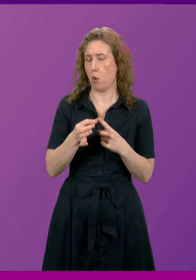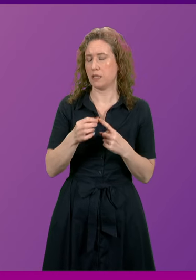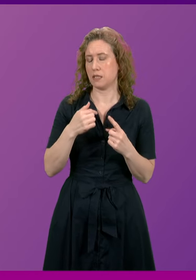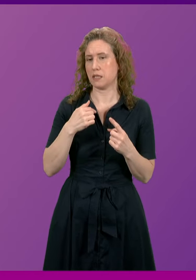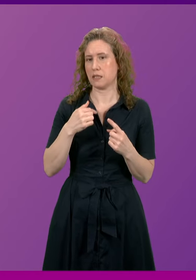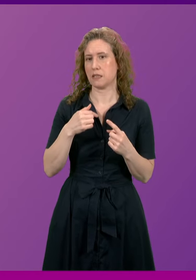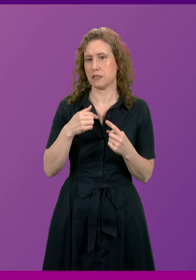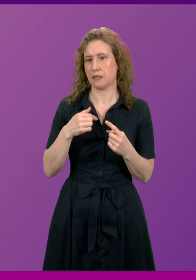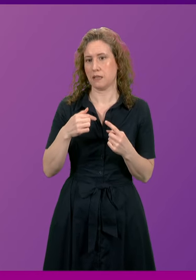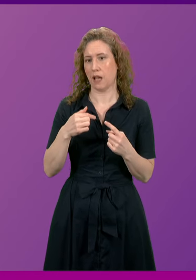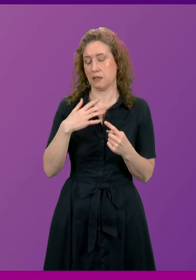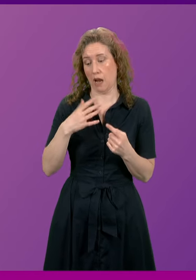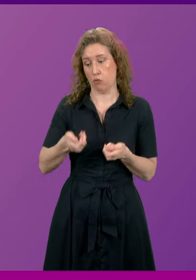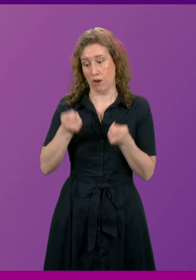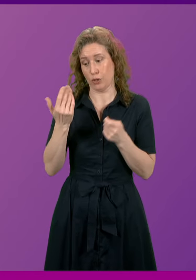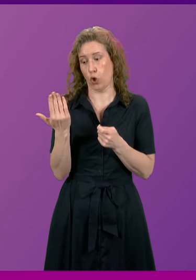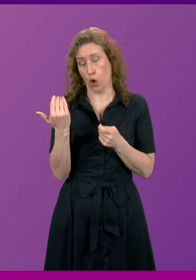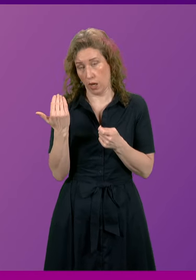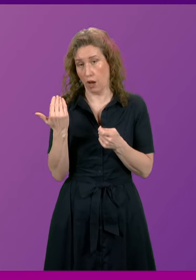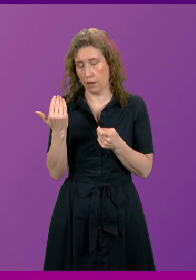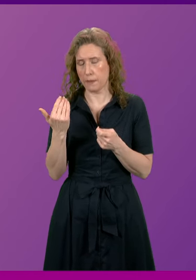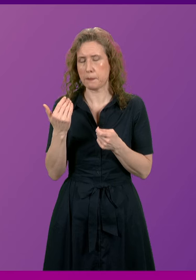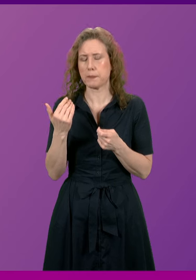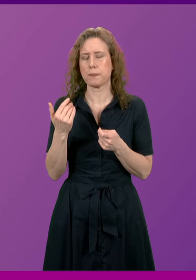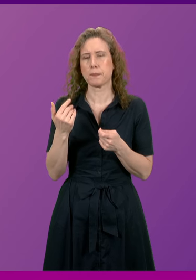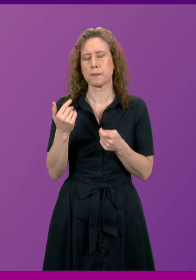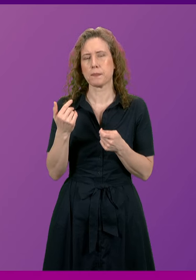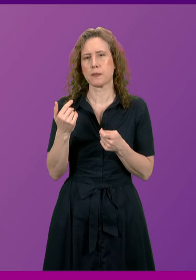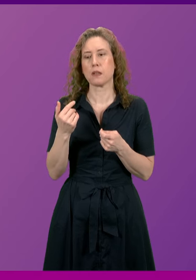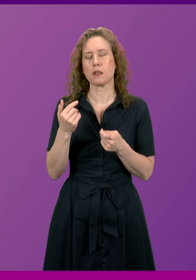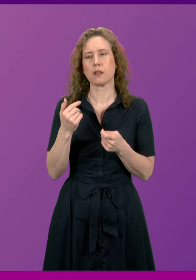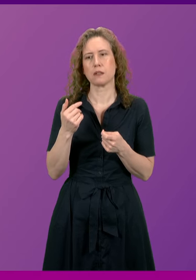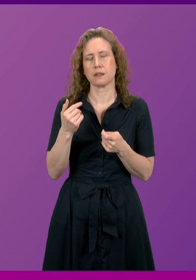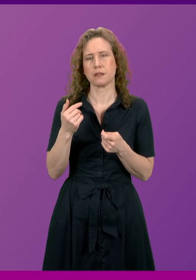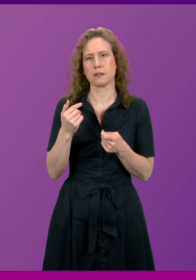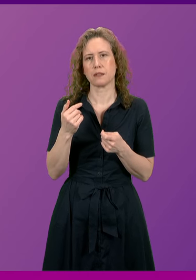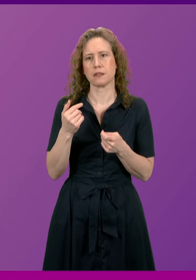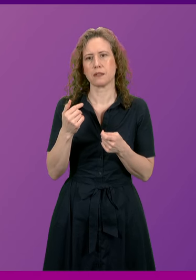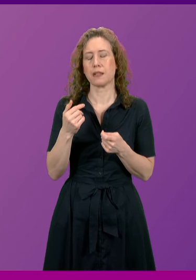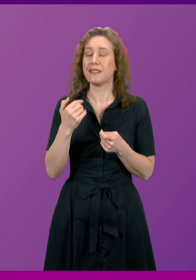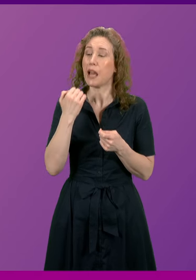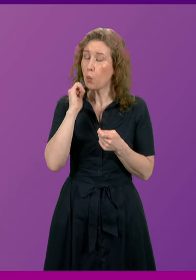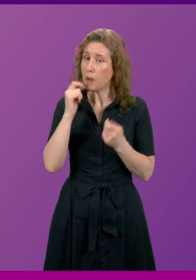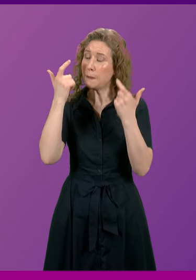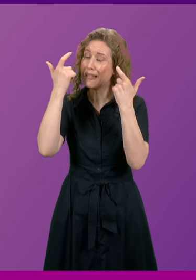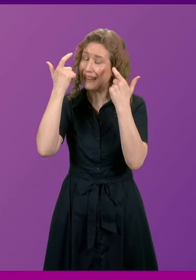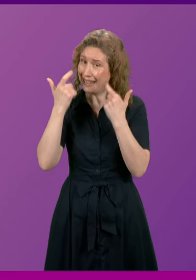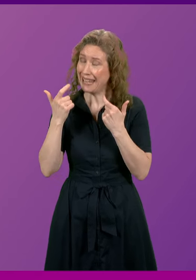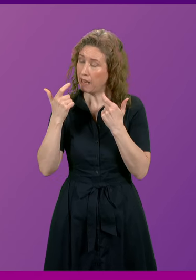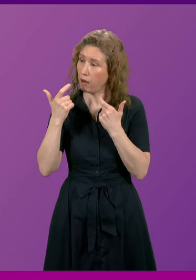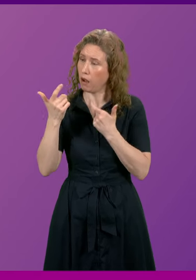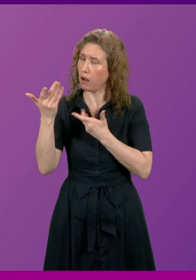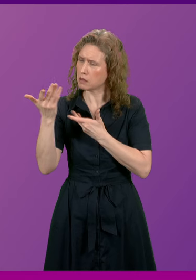on that I was essentially raising in my earlier answer is that there will be a legal basis for us